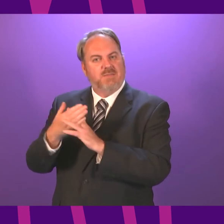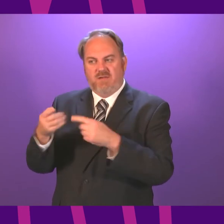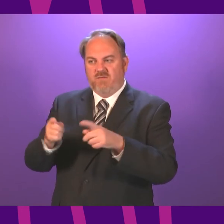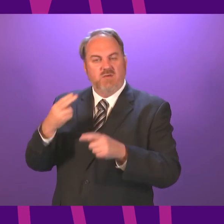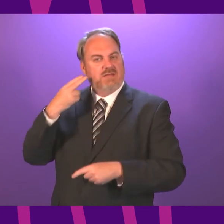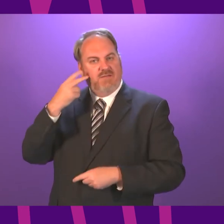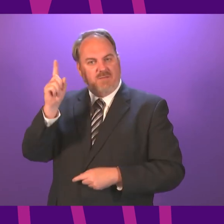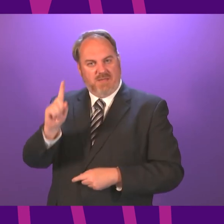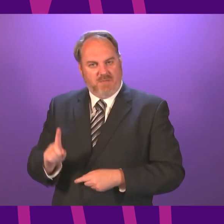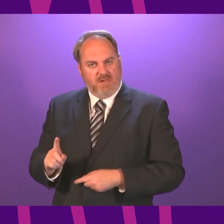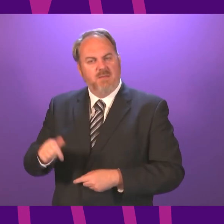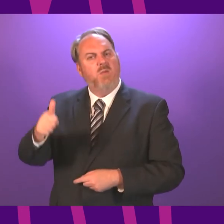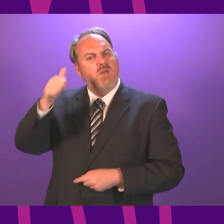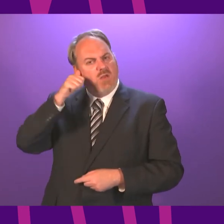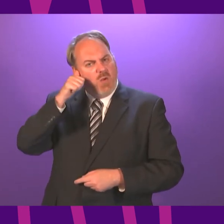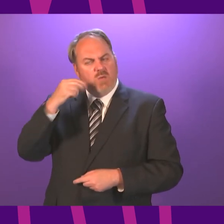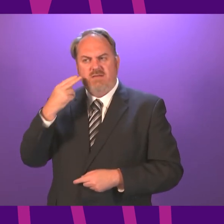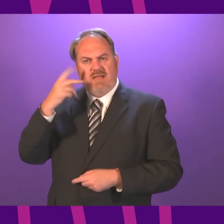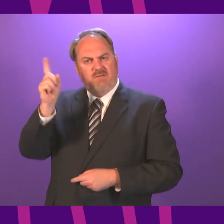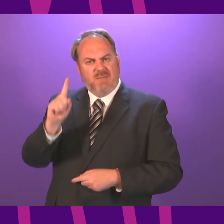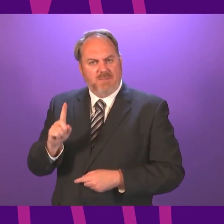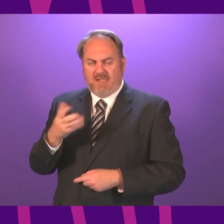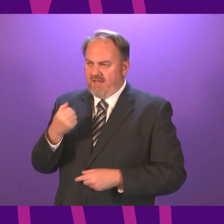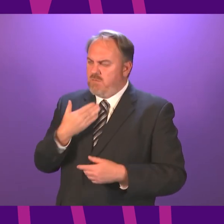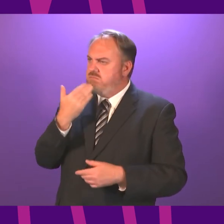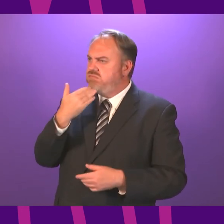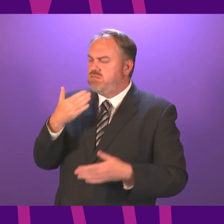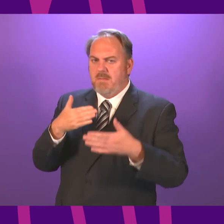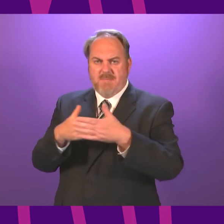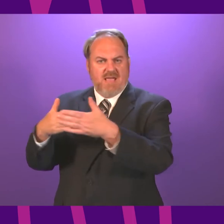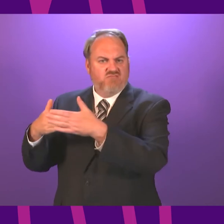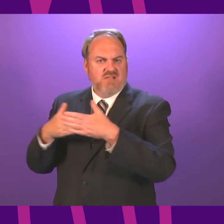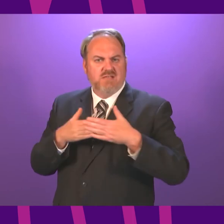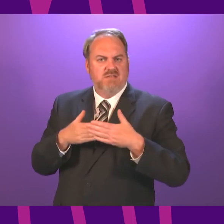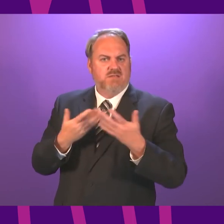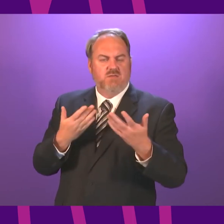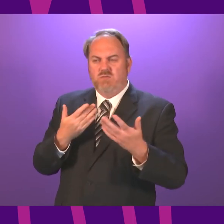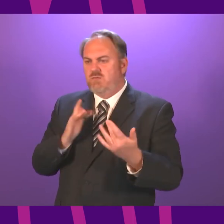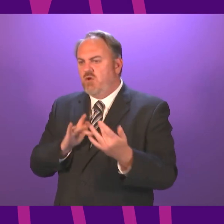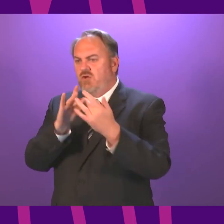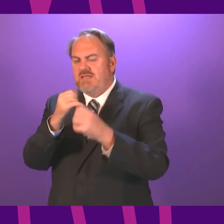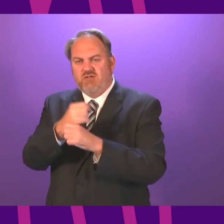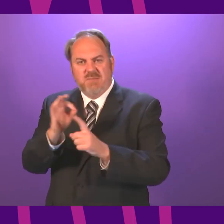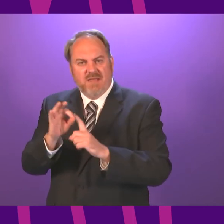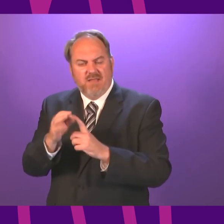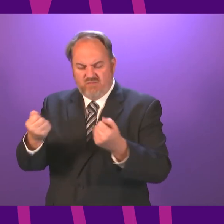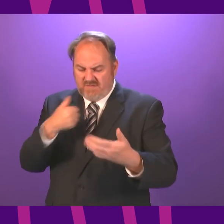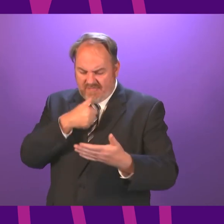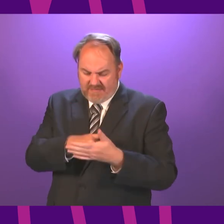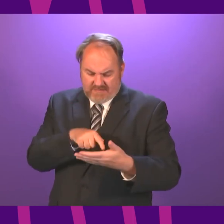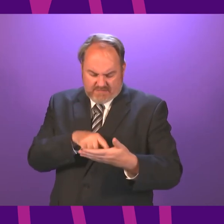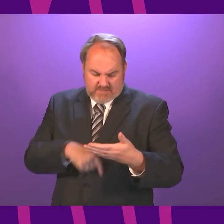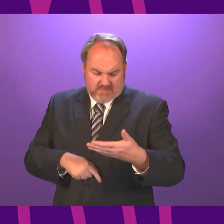complicated pathway for the deaf community to public services, and particularly to GP services. Initially, many of them received letters saying they should make